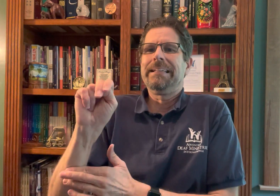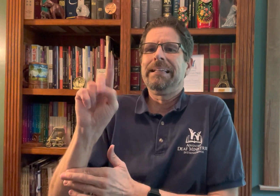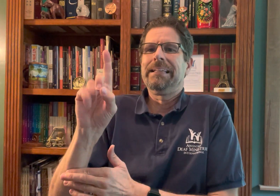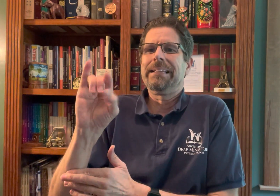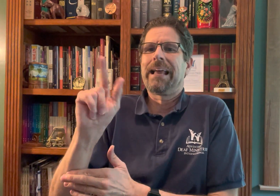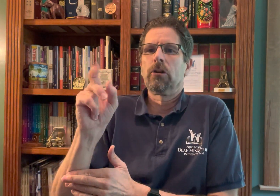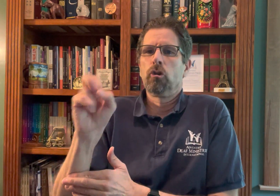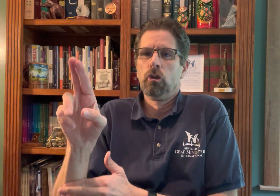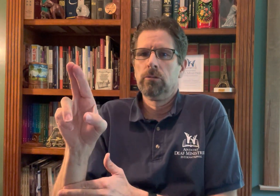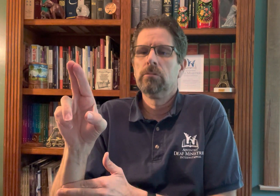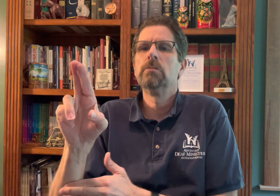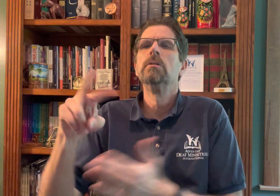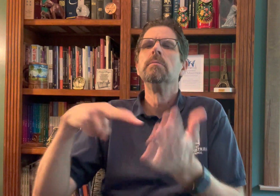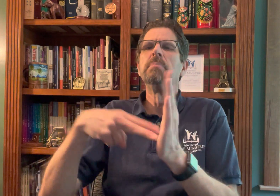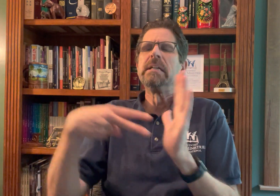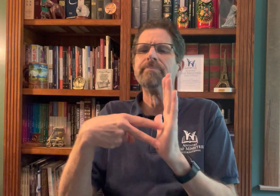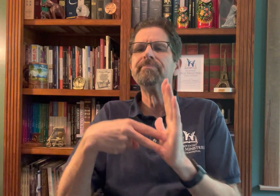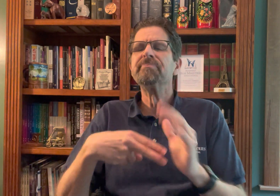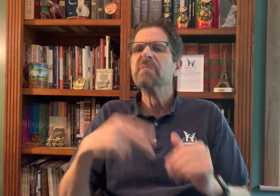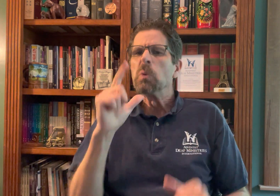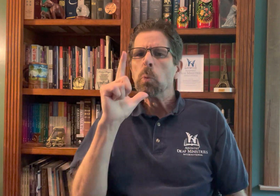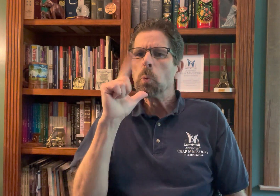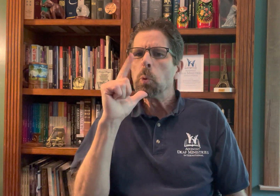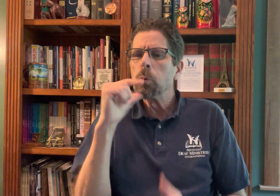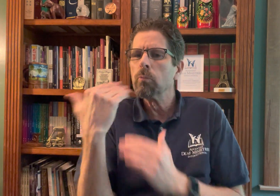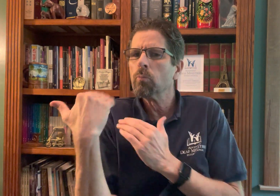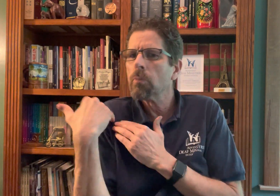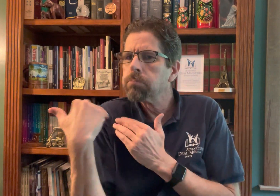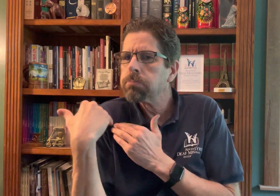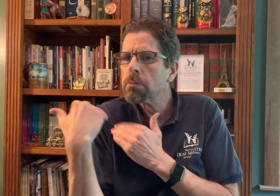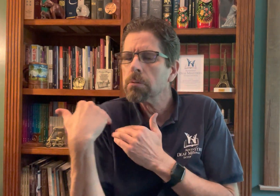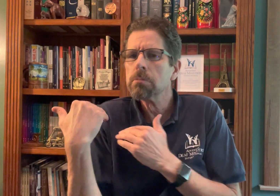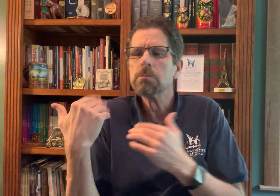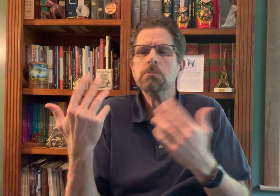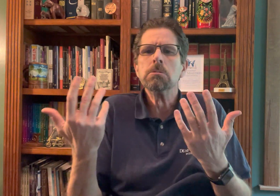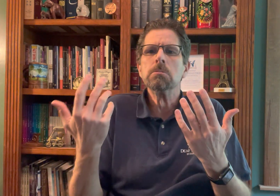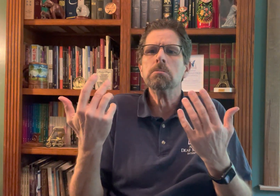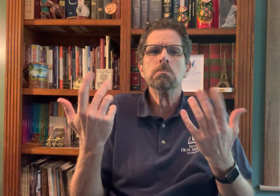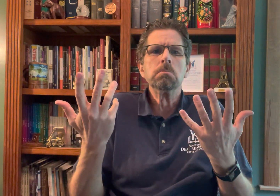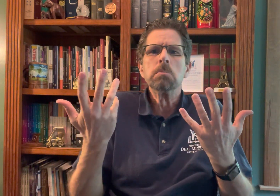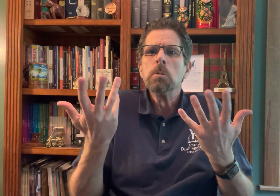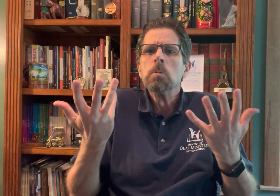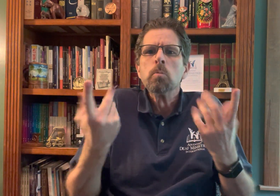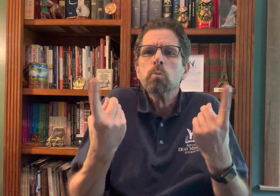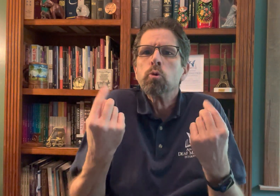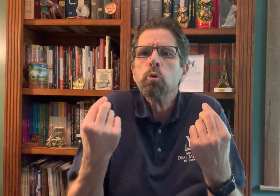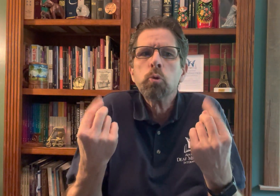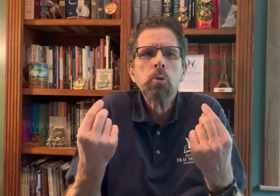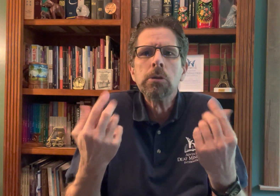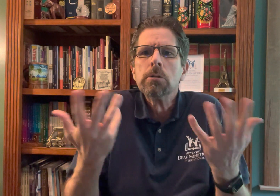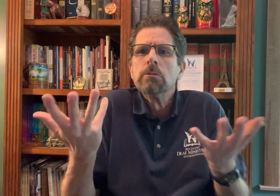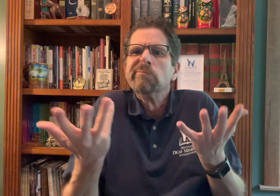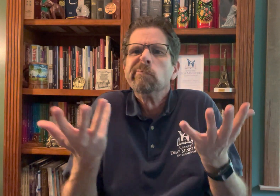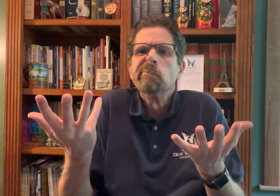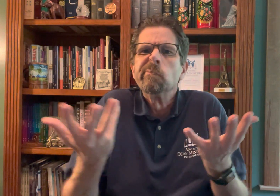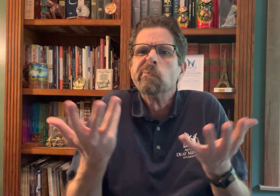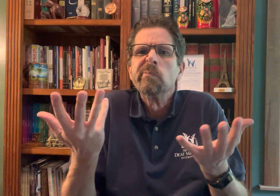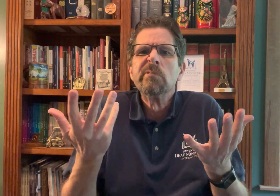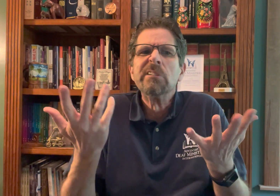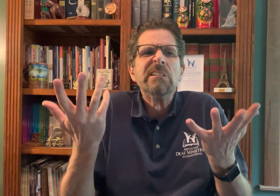indicators. It means who's responsible. What are you to